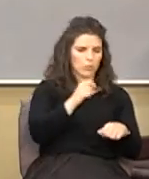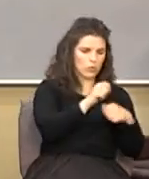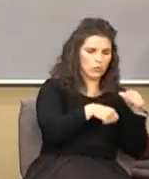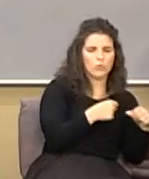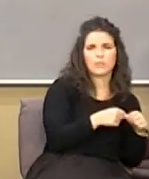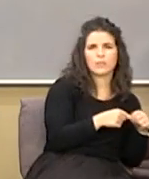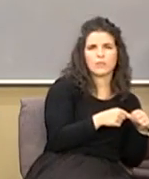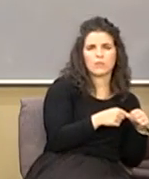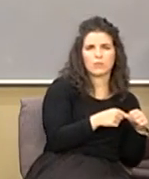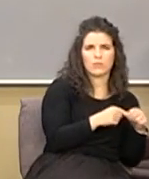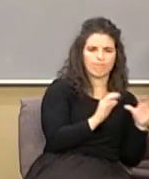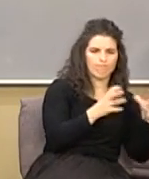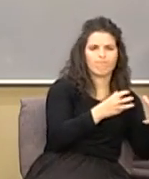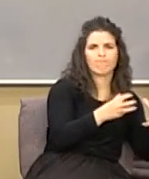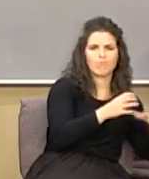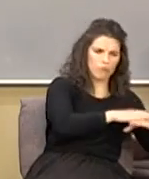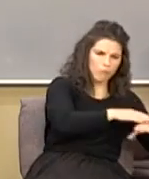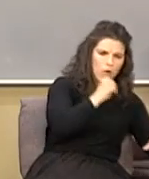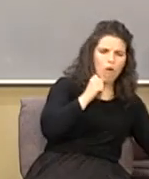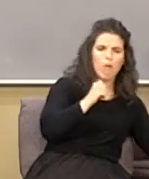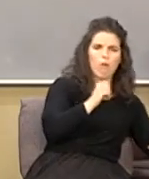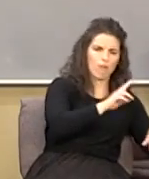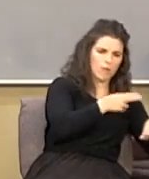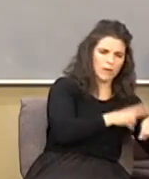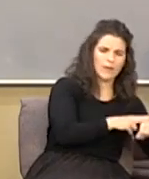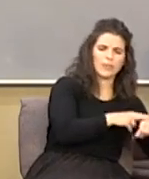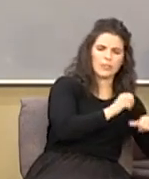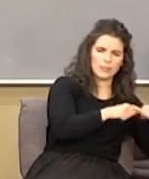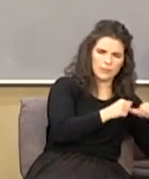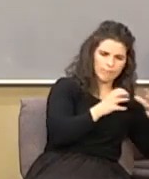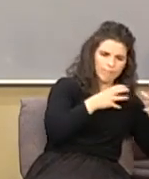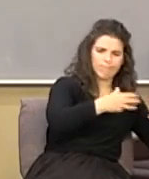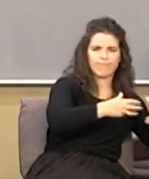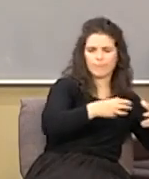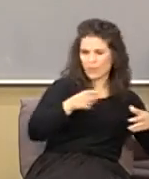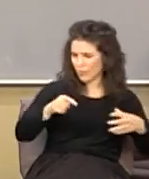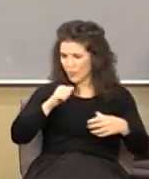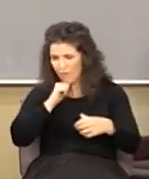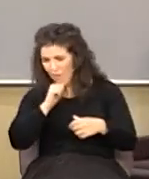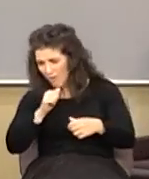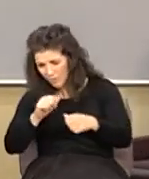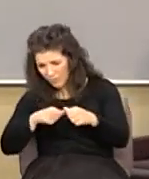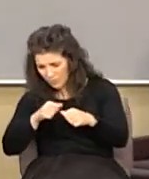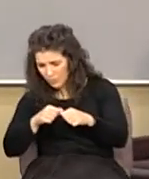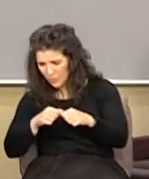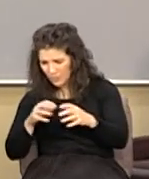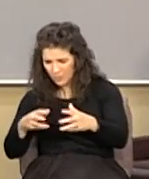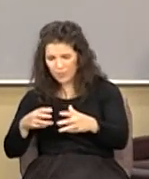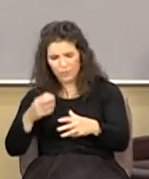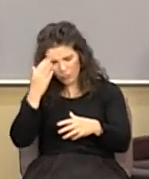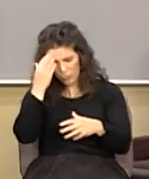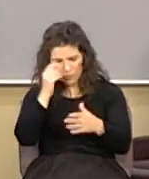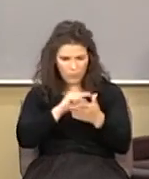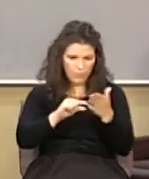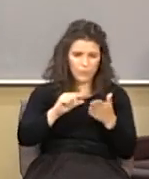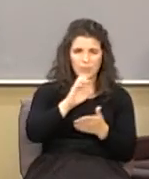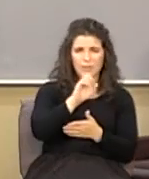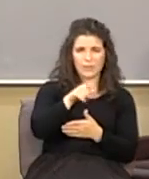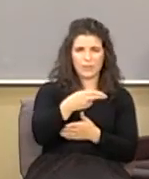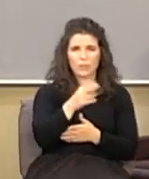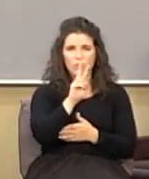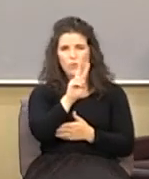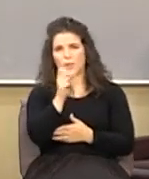circumcision you were called the circumcision he called the uncircumcision by that which is called you know the verse Ephesians 2 11